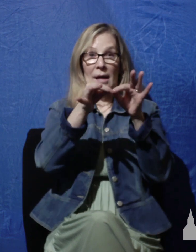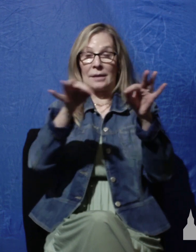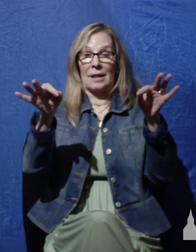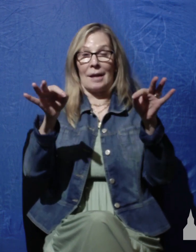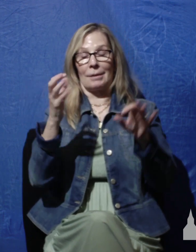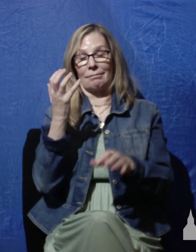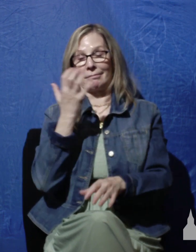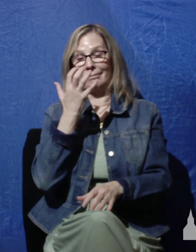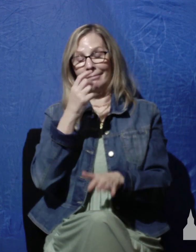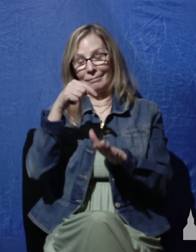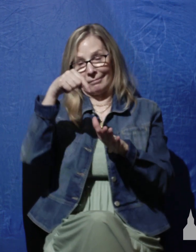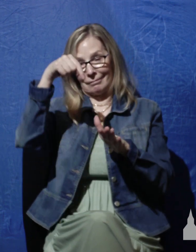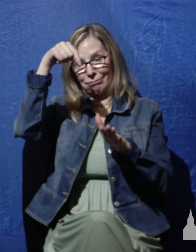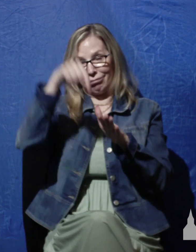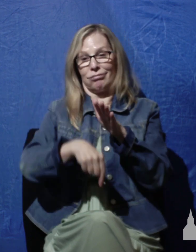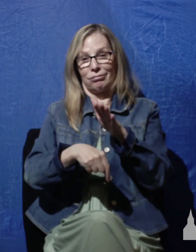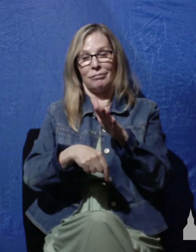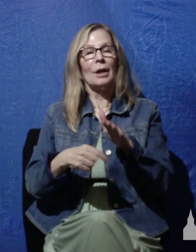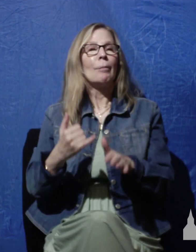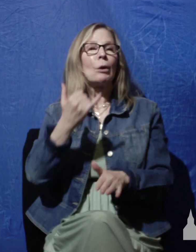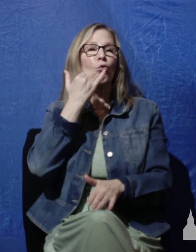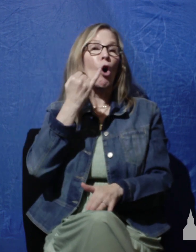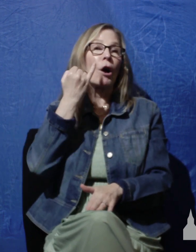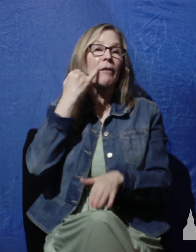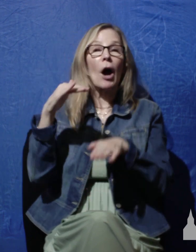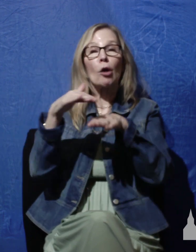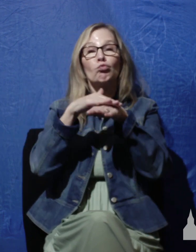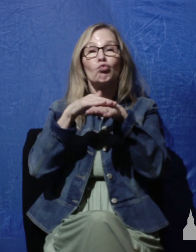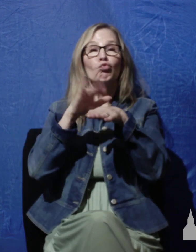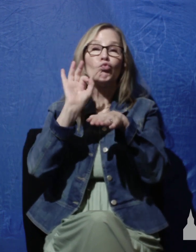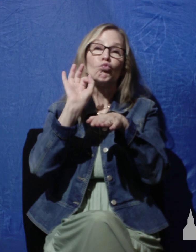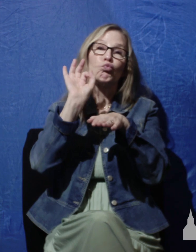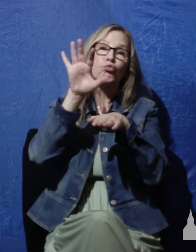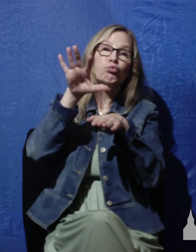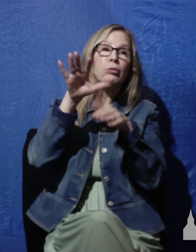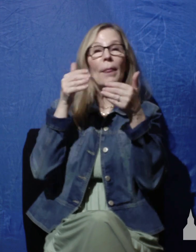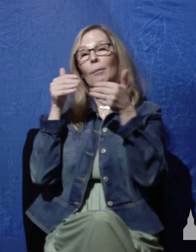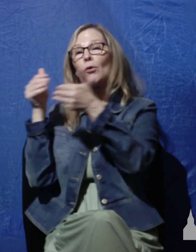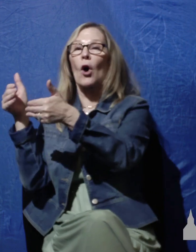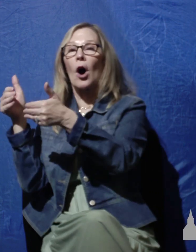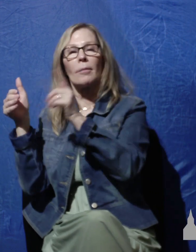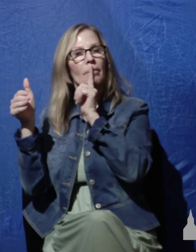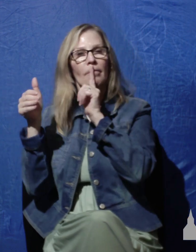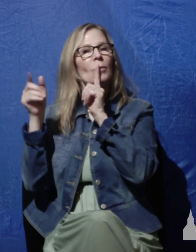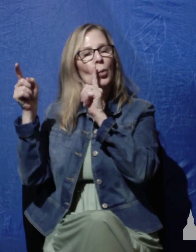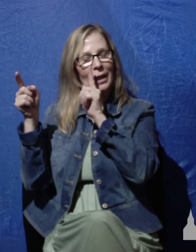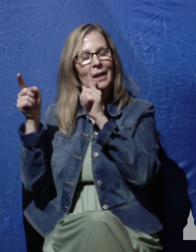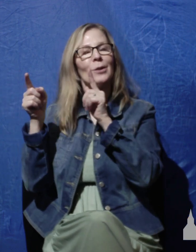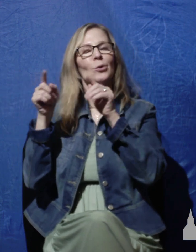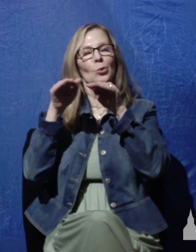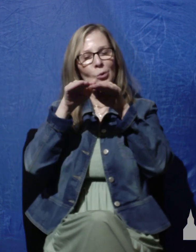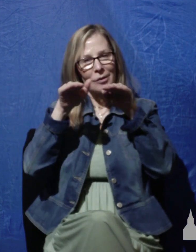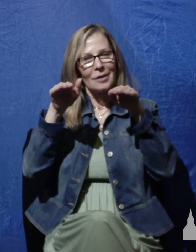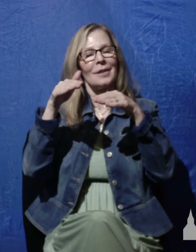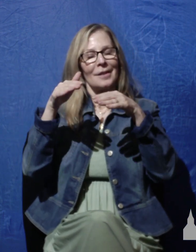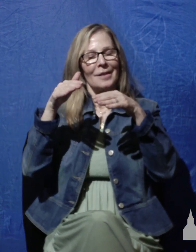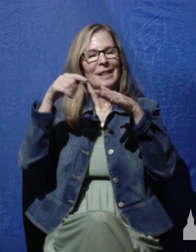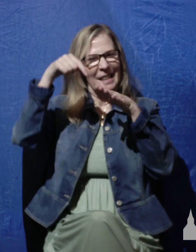It would be wrong of me to just superficially comment on it and move on. We need to stay here a while. We need to consider all that